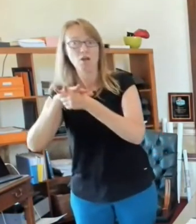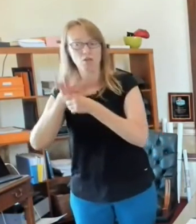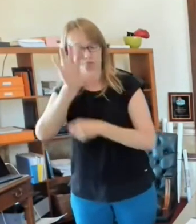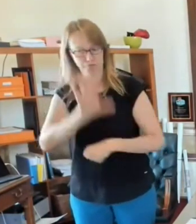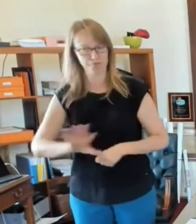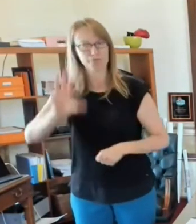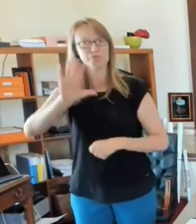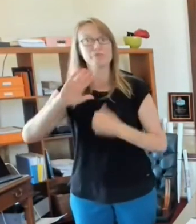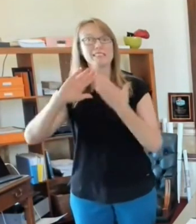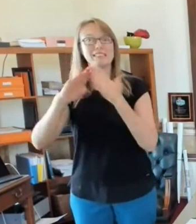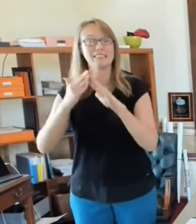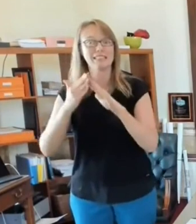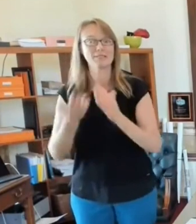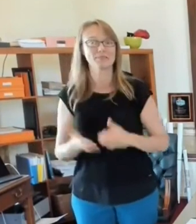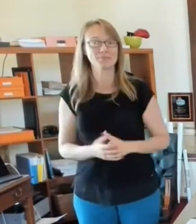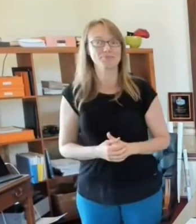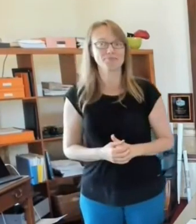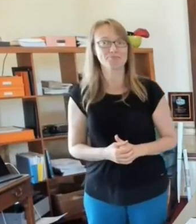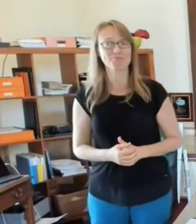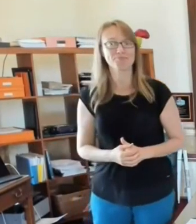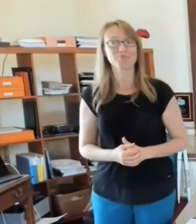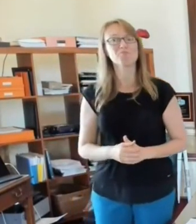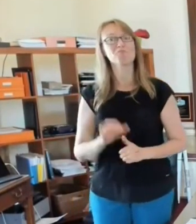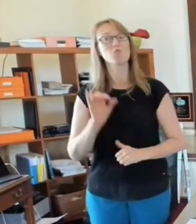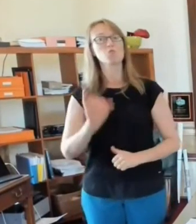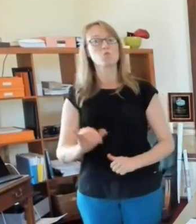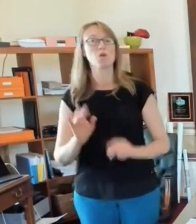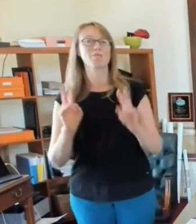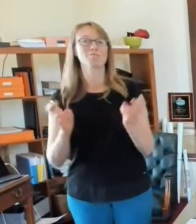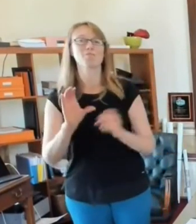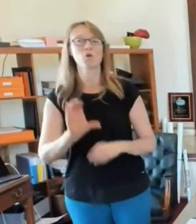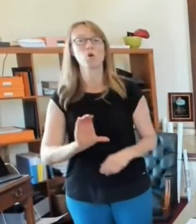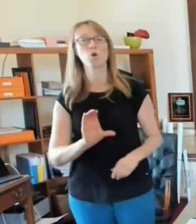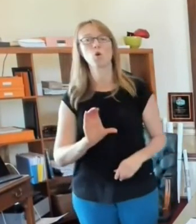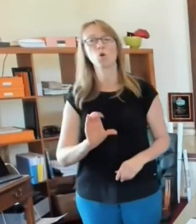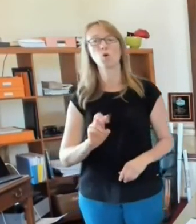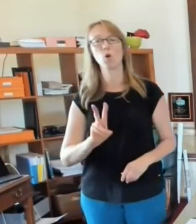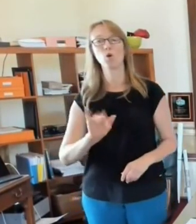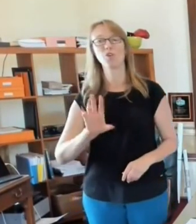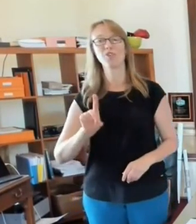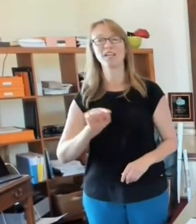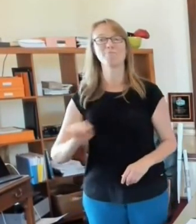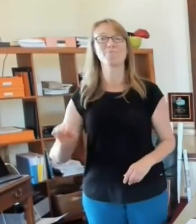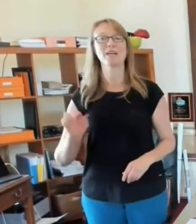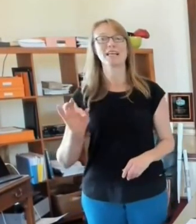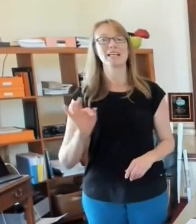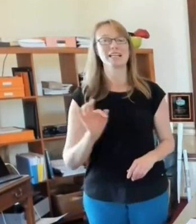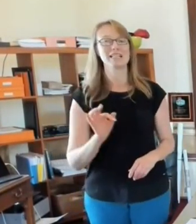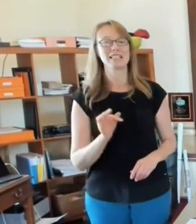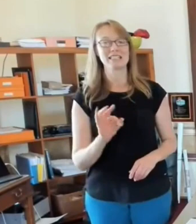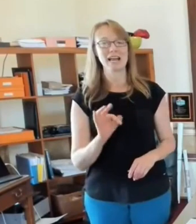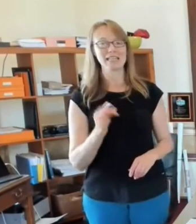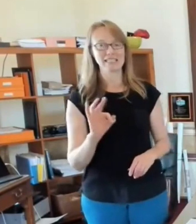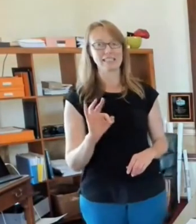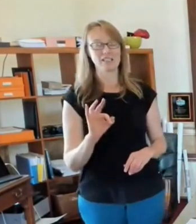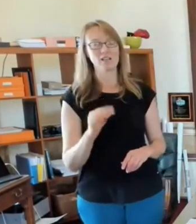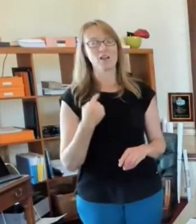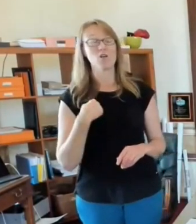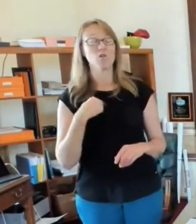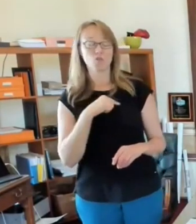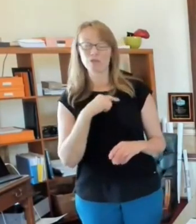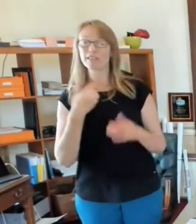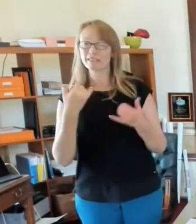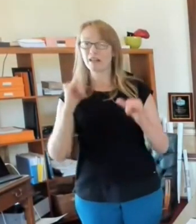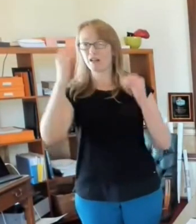So that's COVID. We are considering making some additional restrictions, and we'll